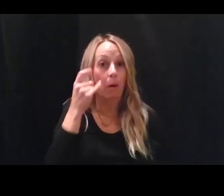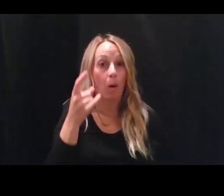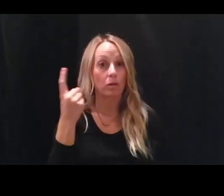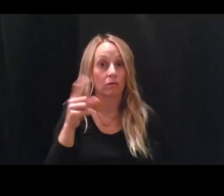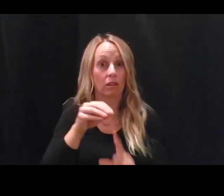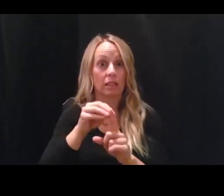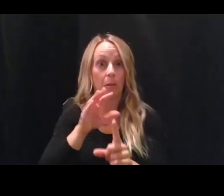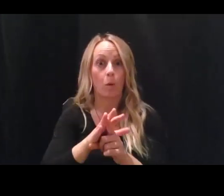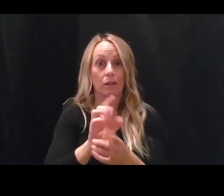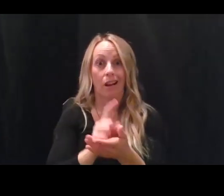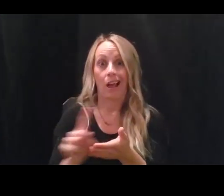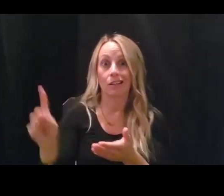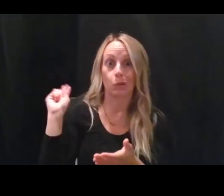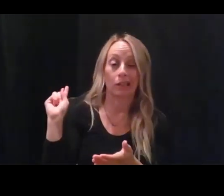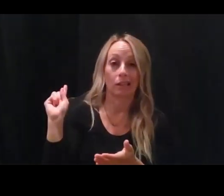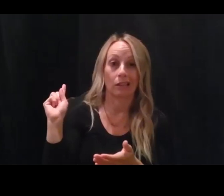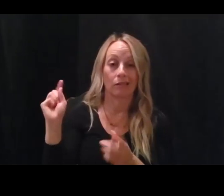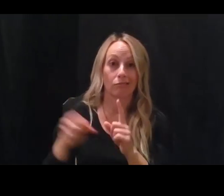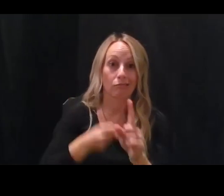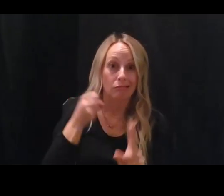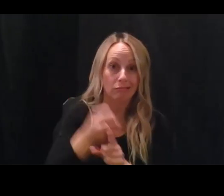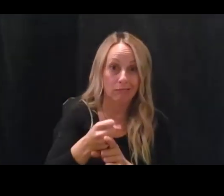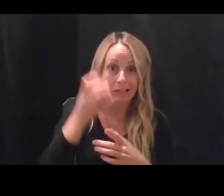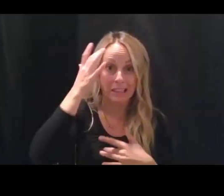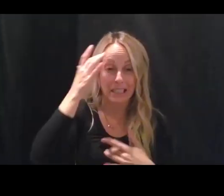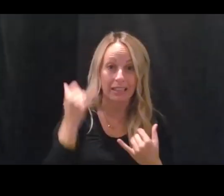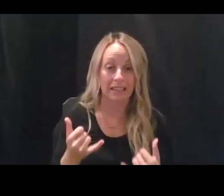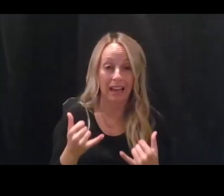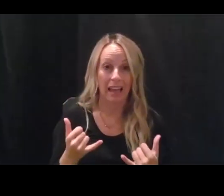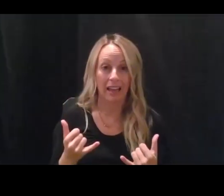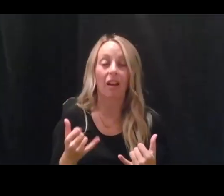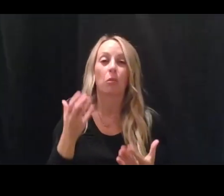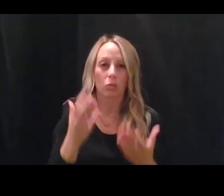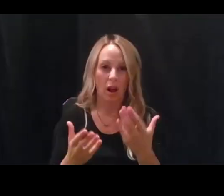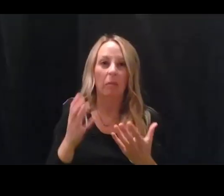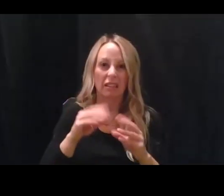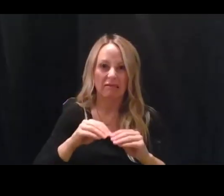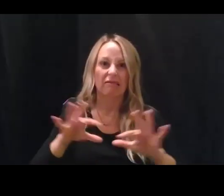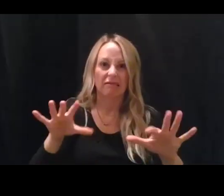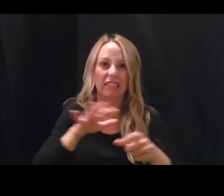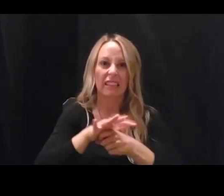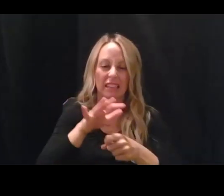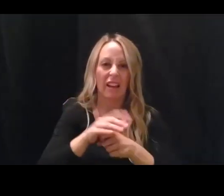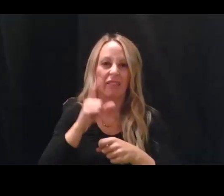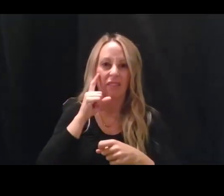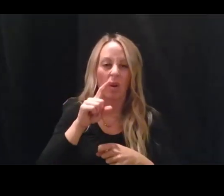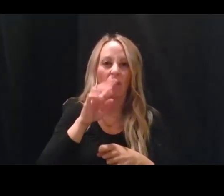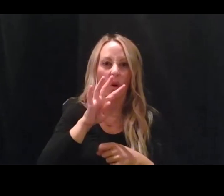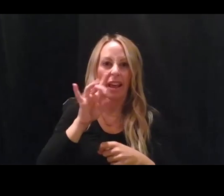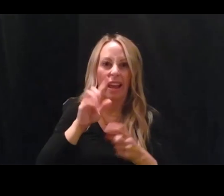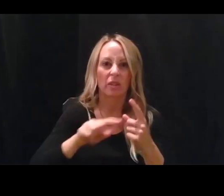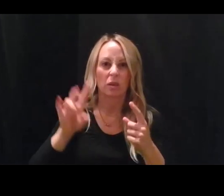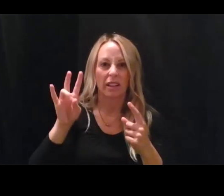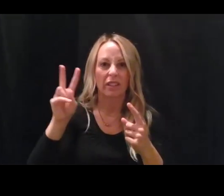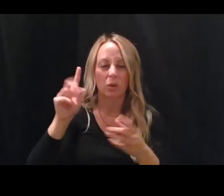get sick today, you were probably shedding enough virus to infect people for 48 and even 72 hours